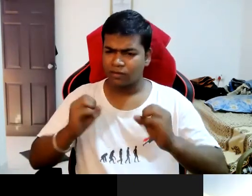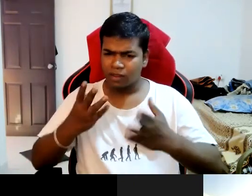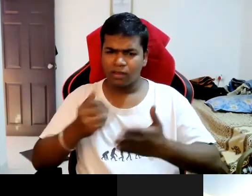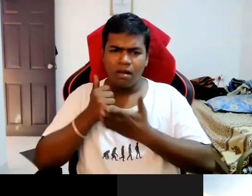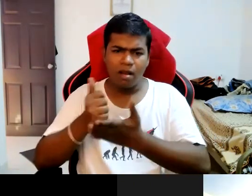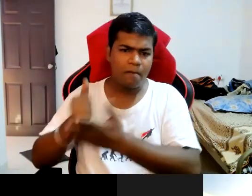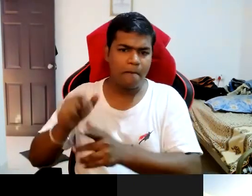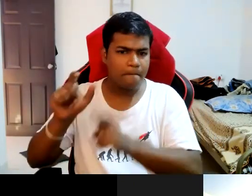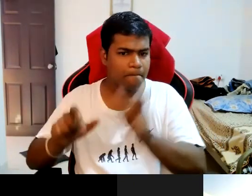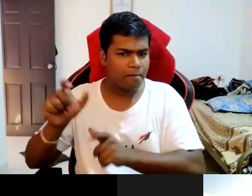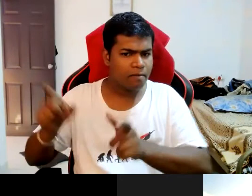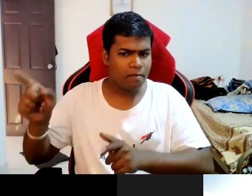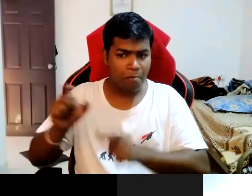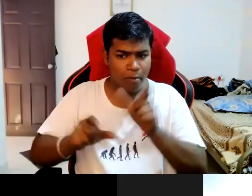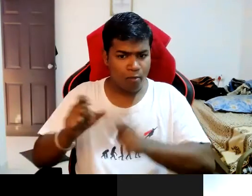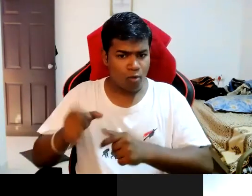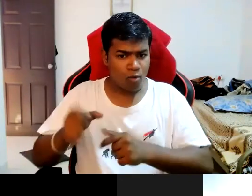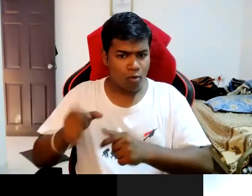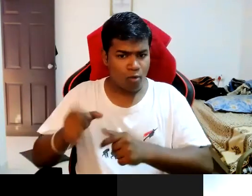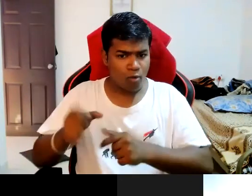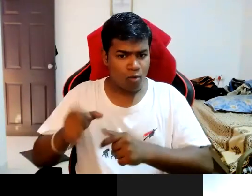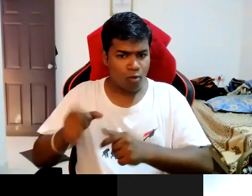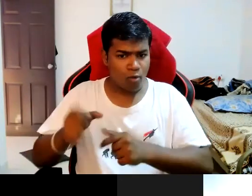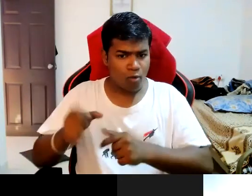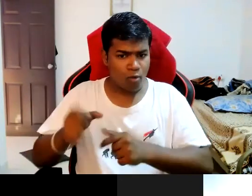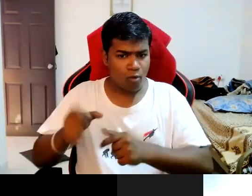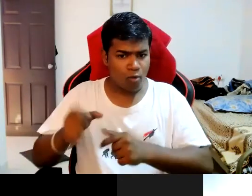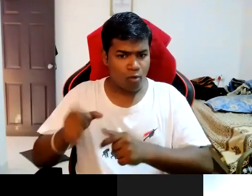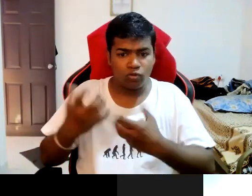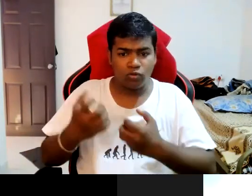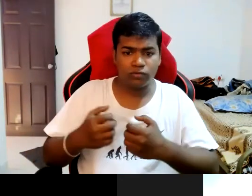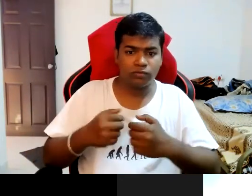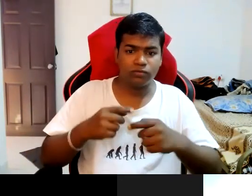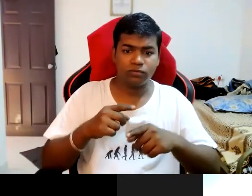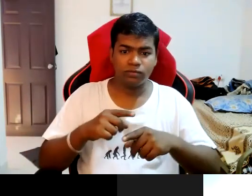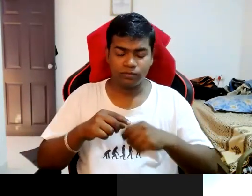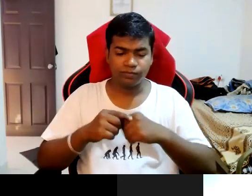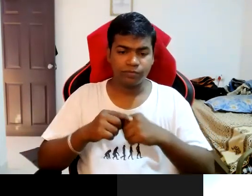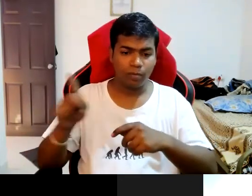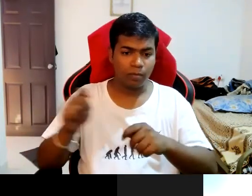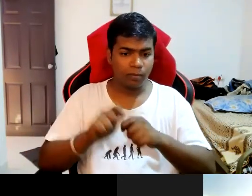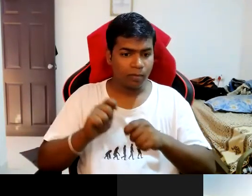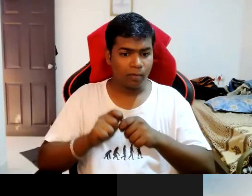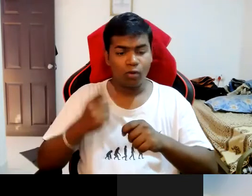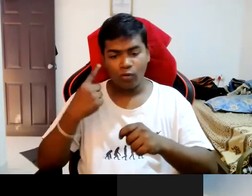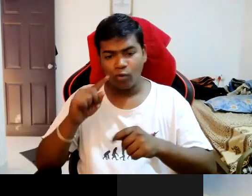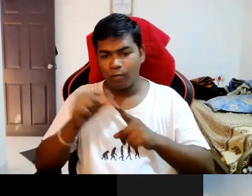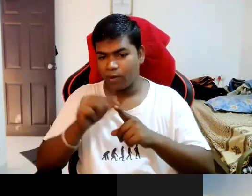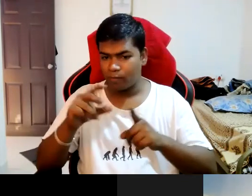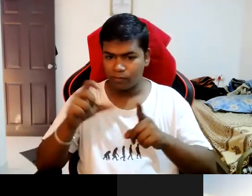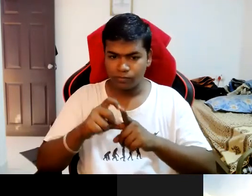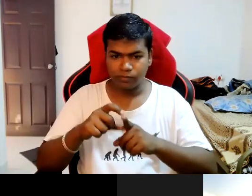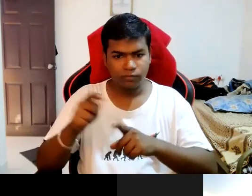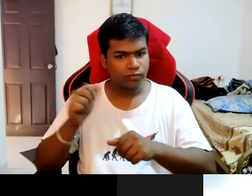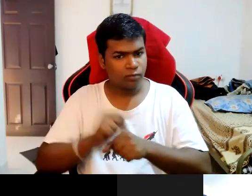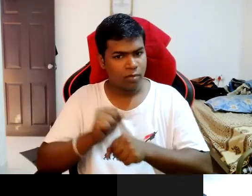people who are willing to uh setting a job that too only for gwd people i will started